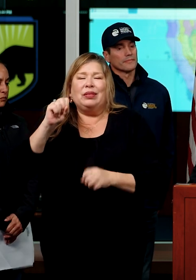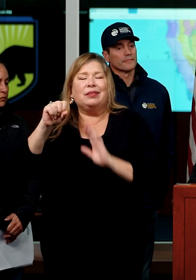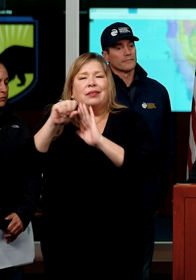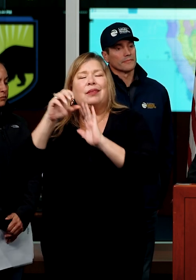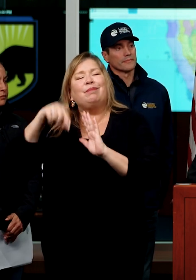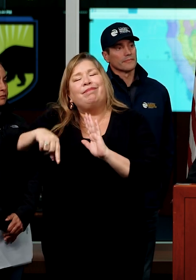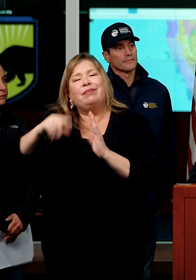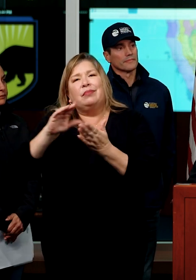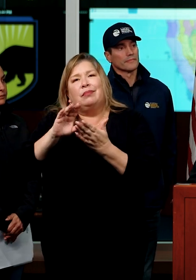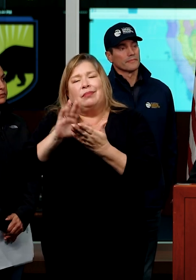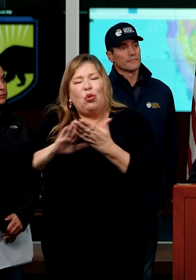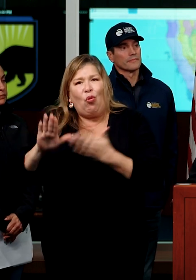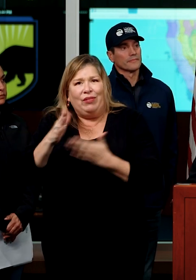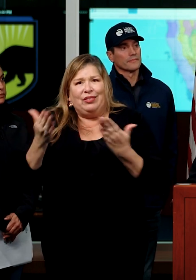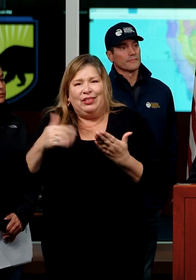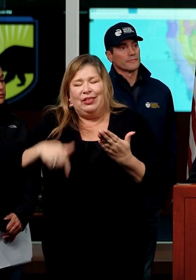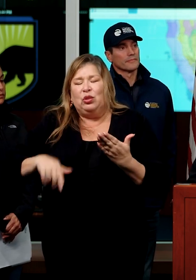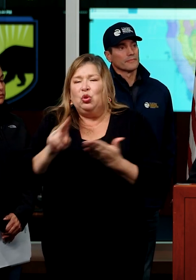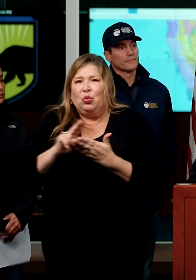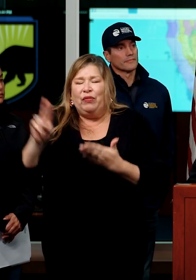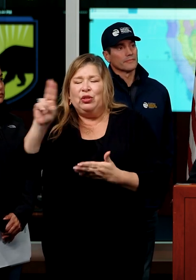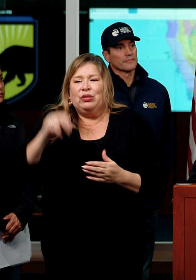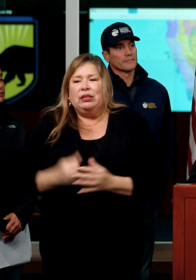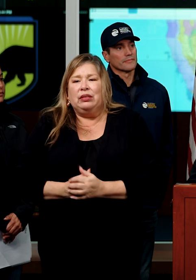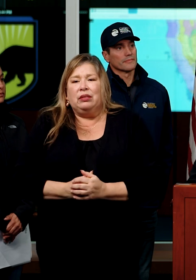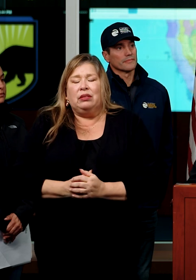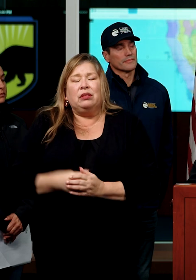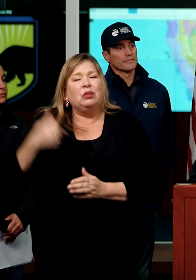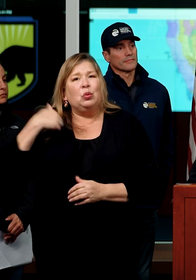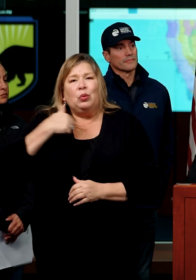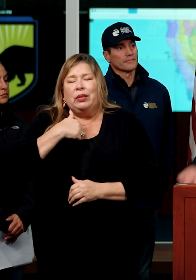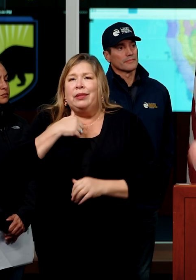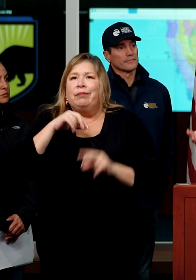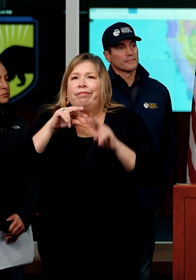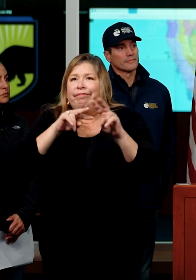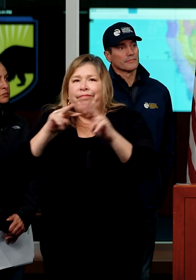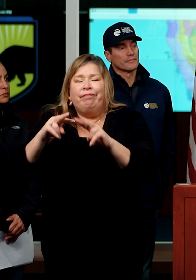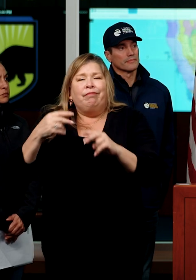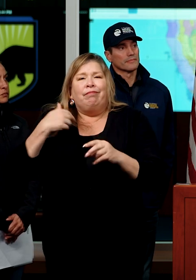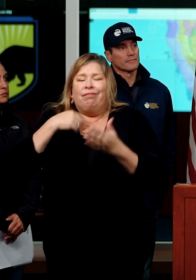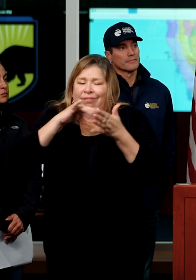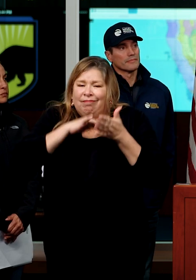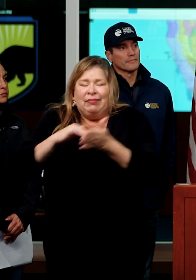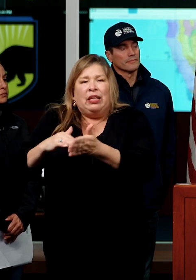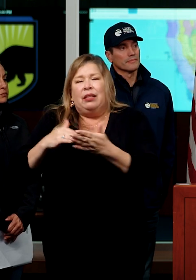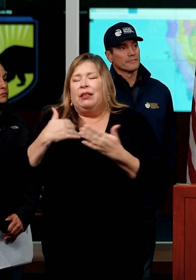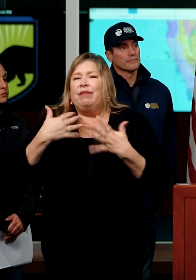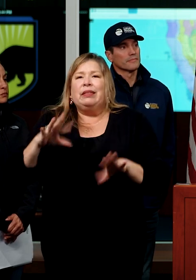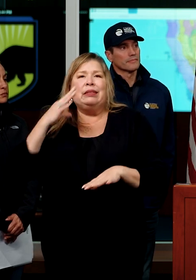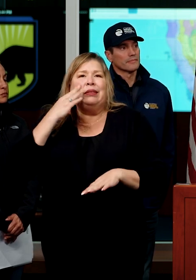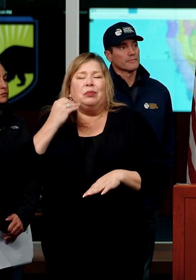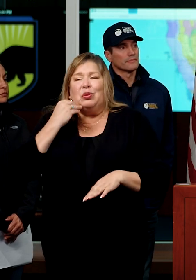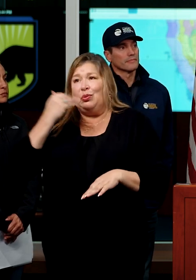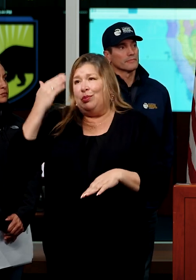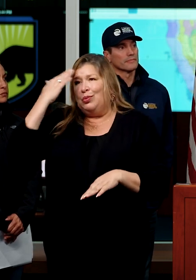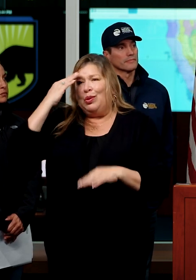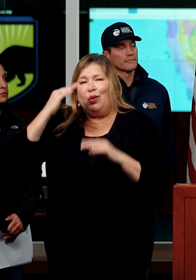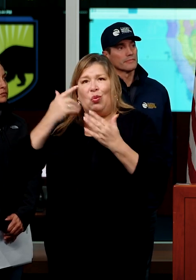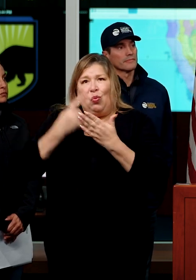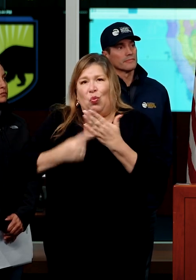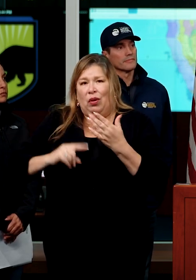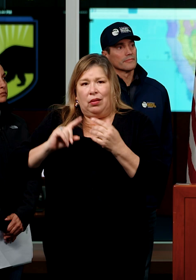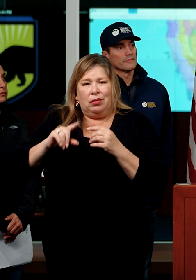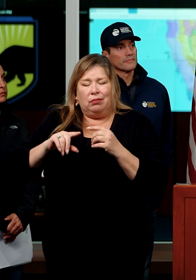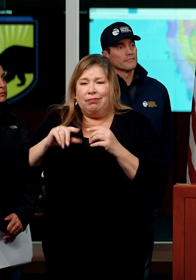of, uh, the frame and reference, we're very experienced in understanding them, uh, in terms of the natural realities and the